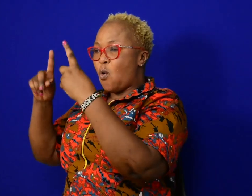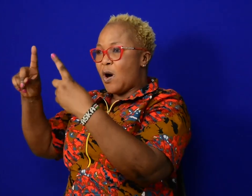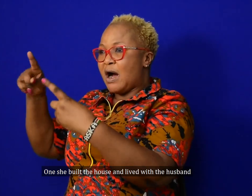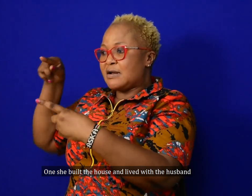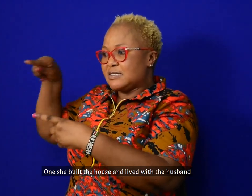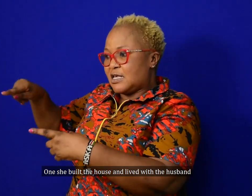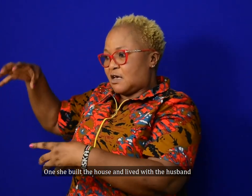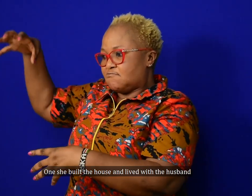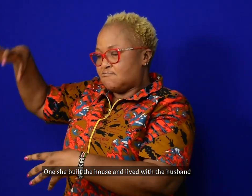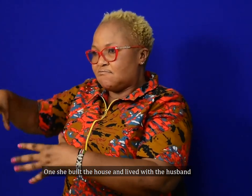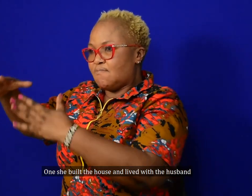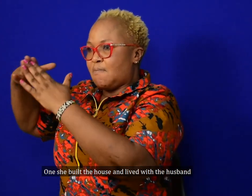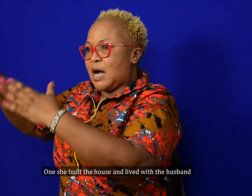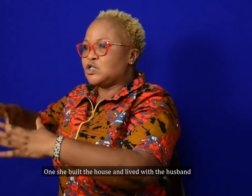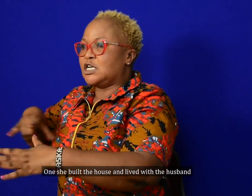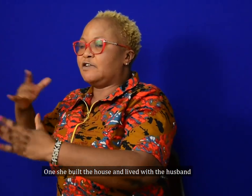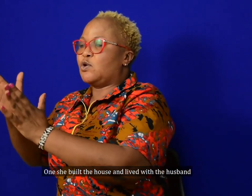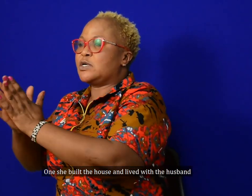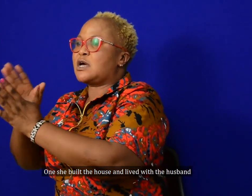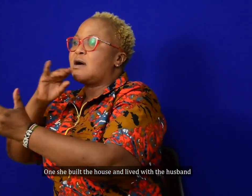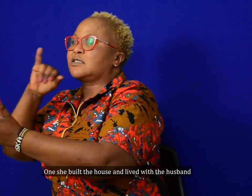One, she built the house and lived with her husband.